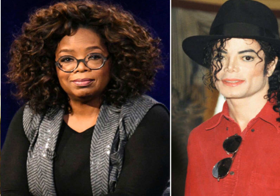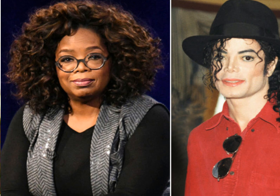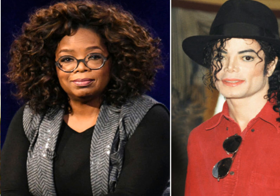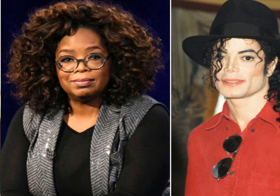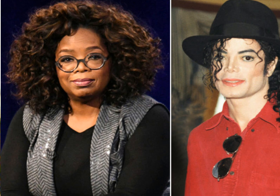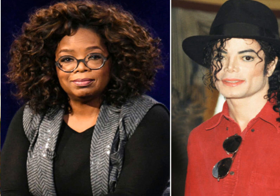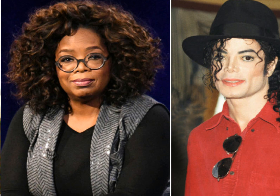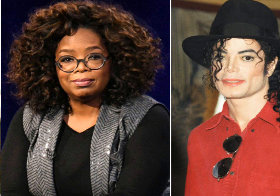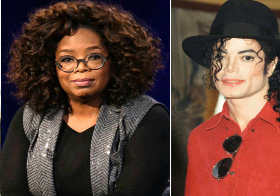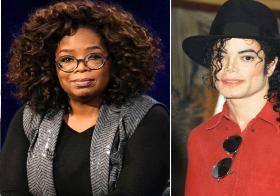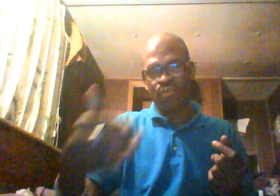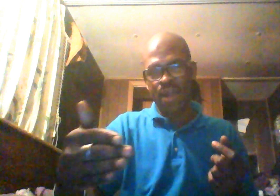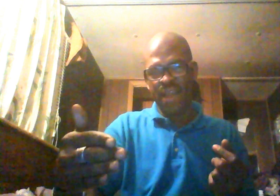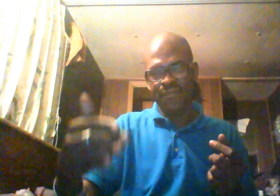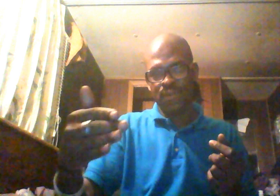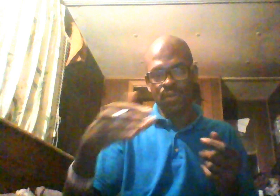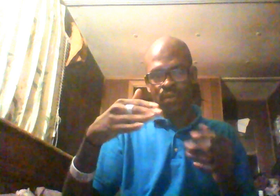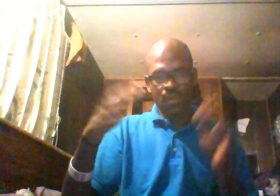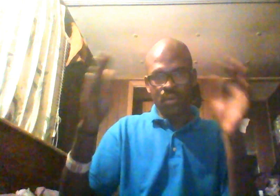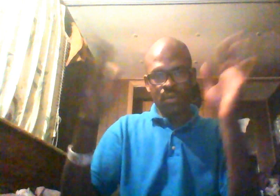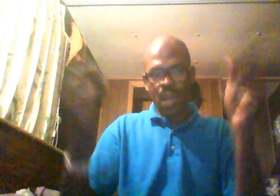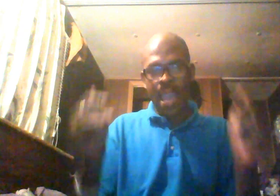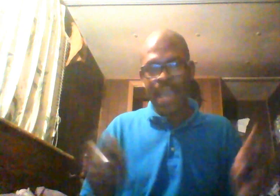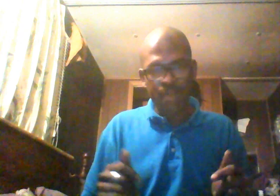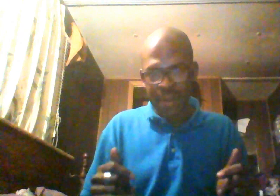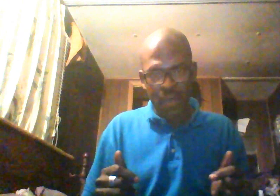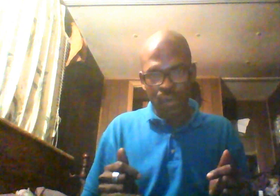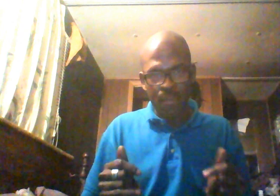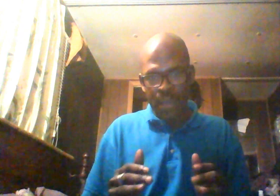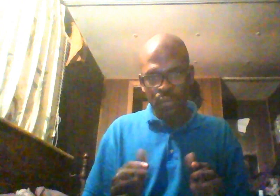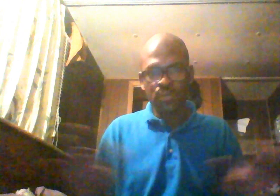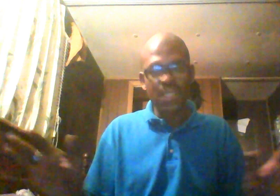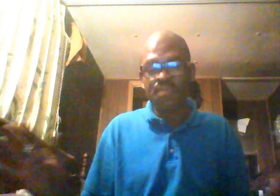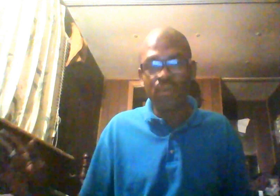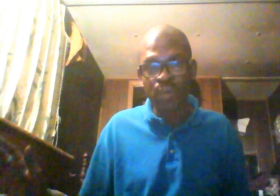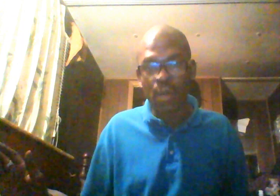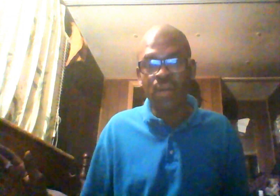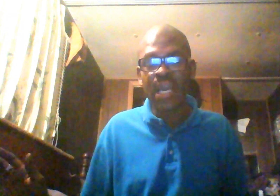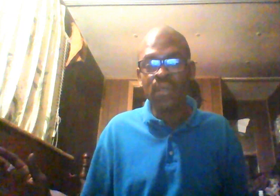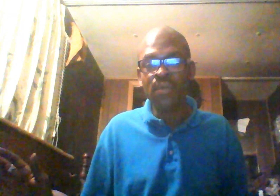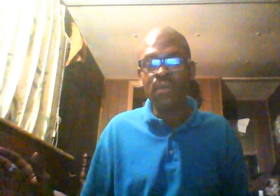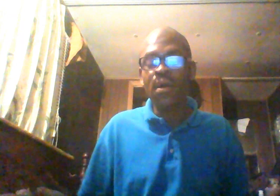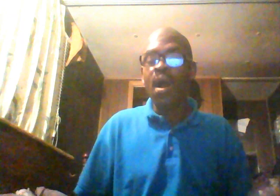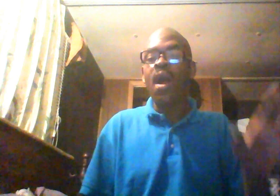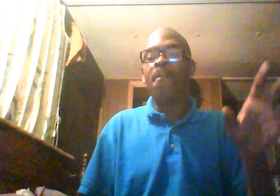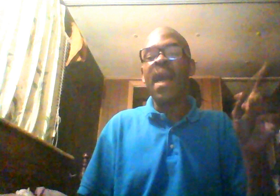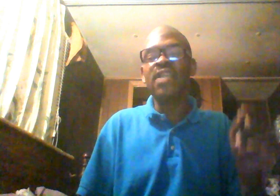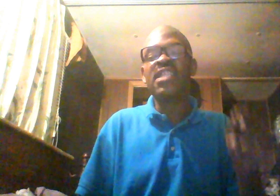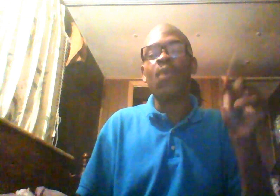Michael, and his craft, ain't nobody fucking with Michael. Let's be real, okay? Anyway, Michael Jackson could